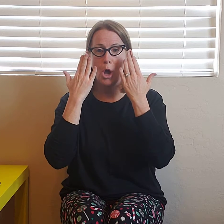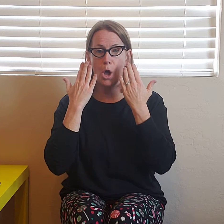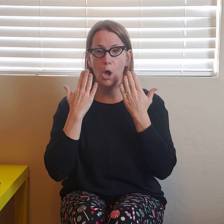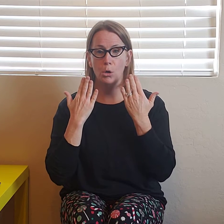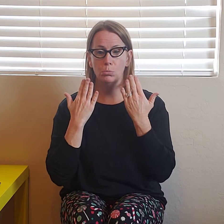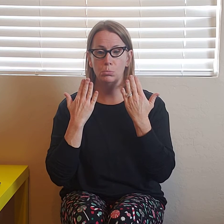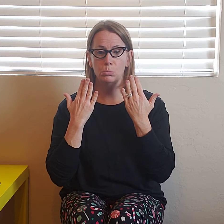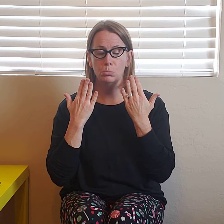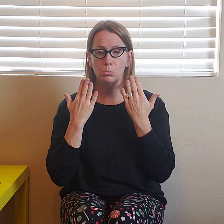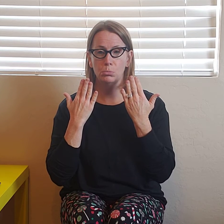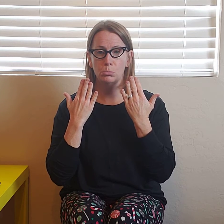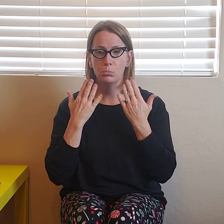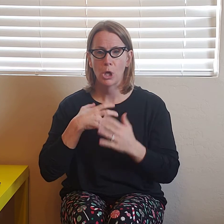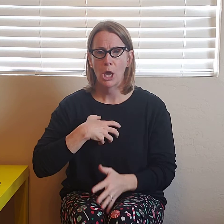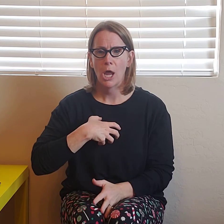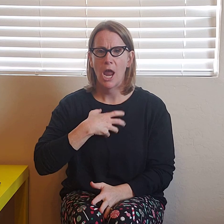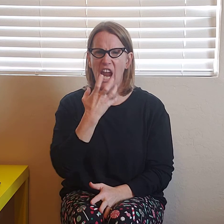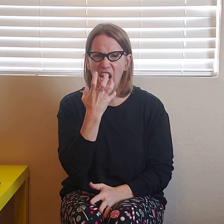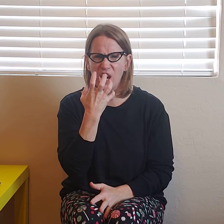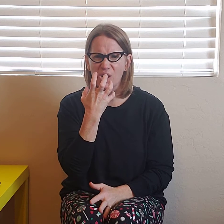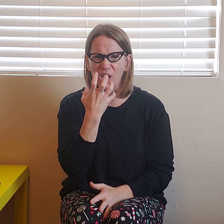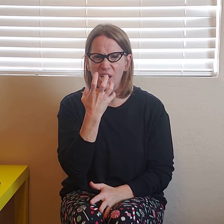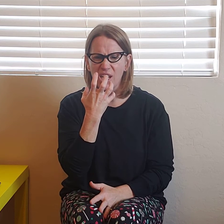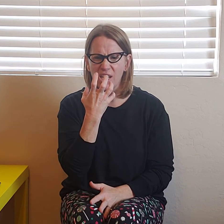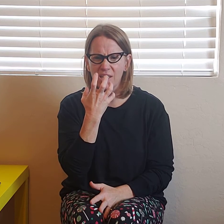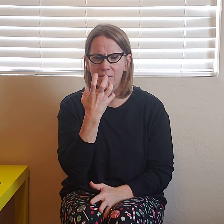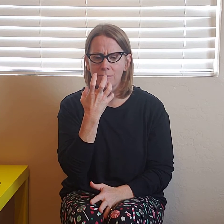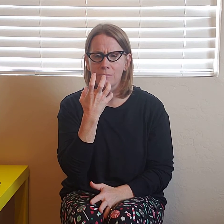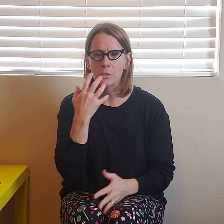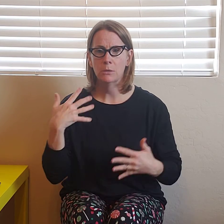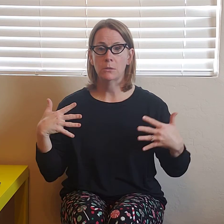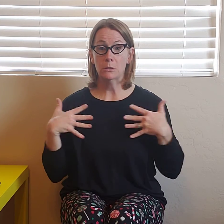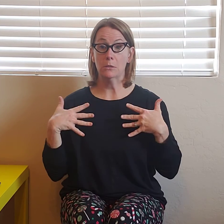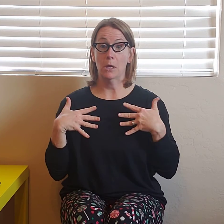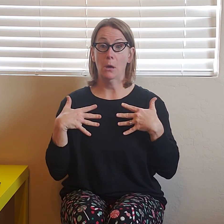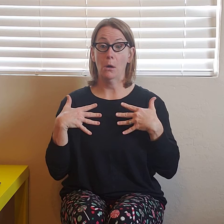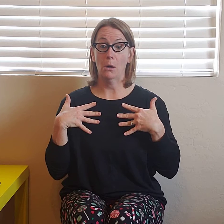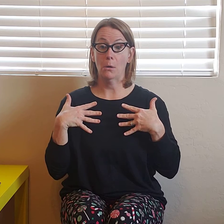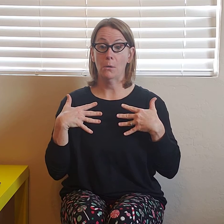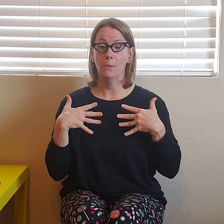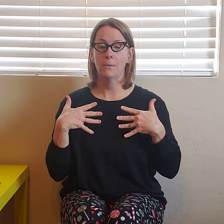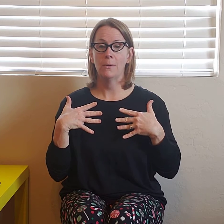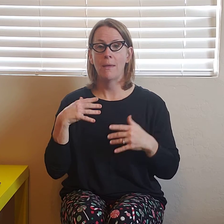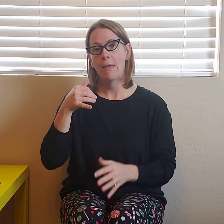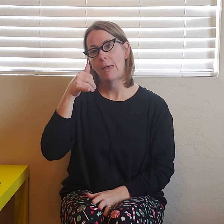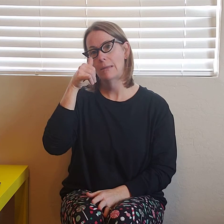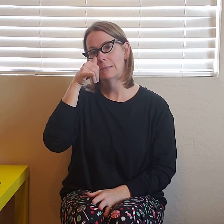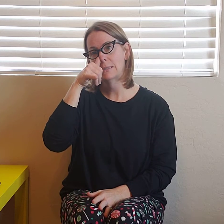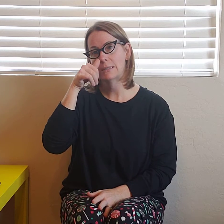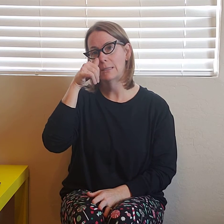angry scared I'm silly